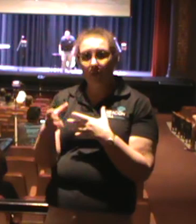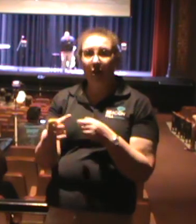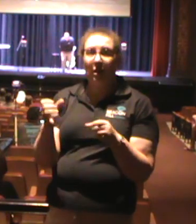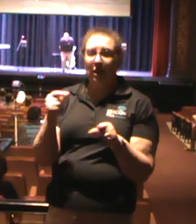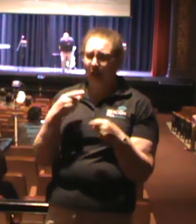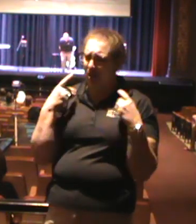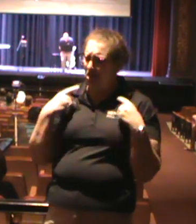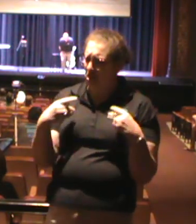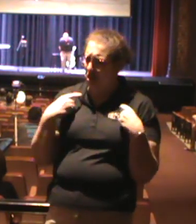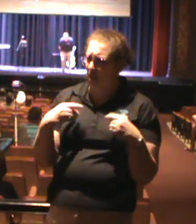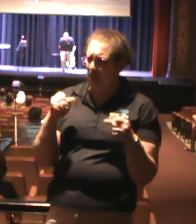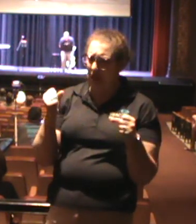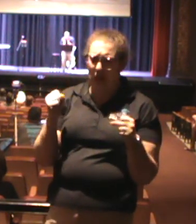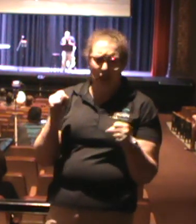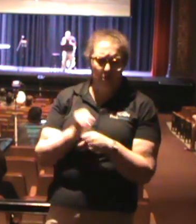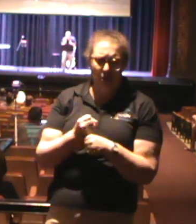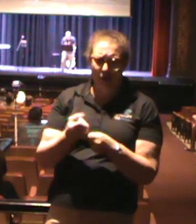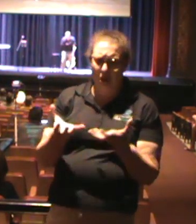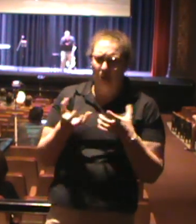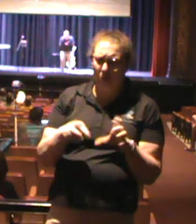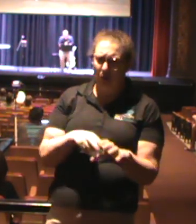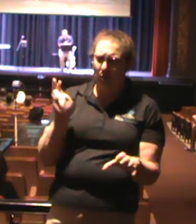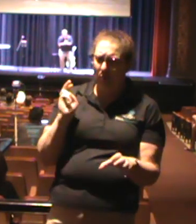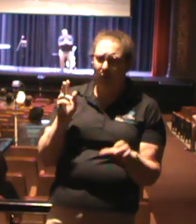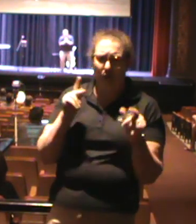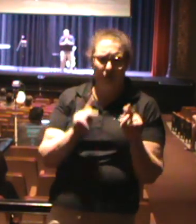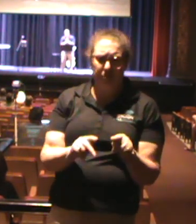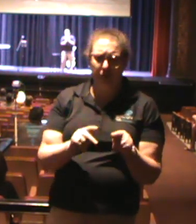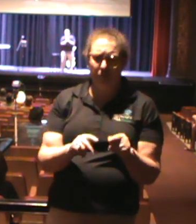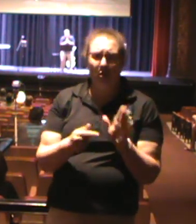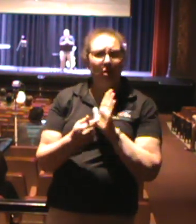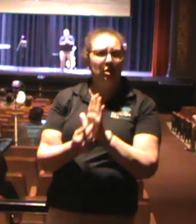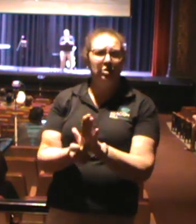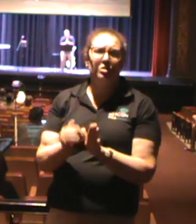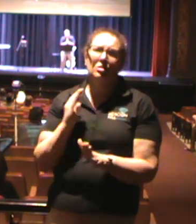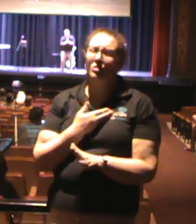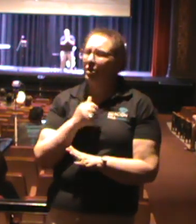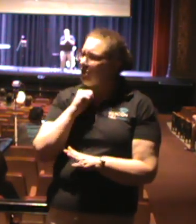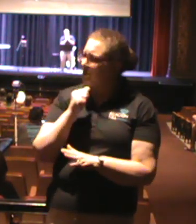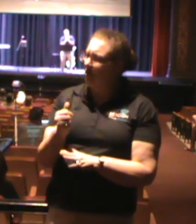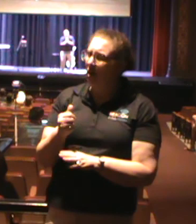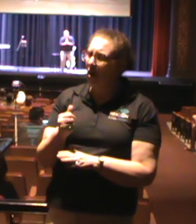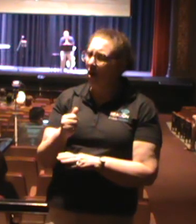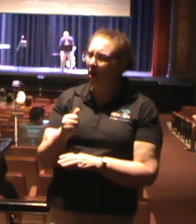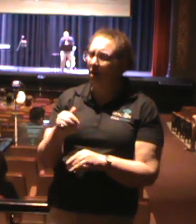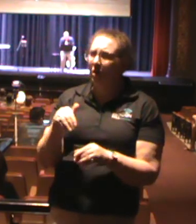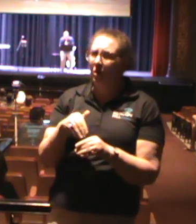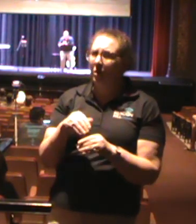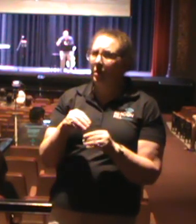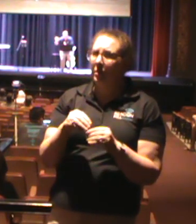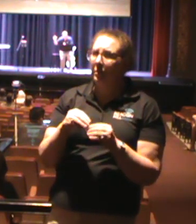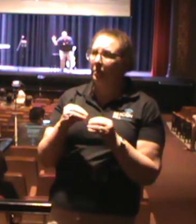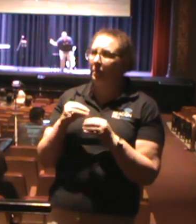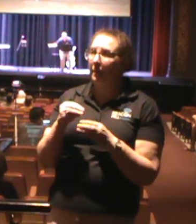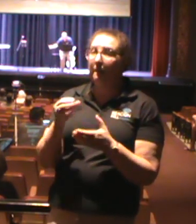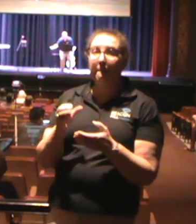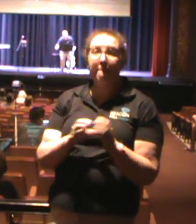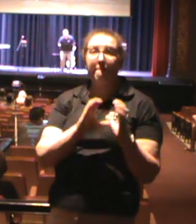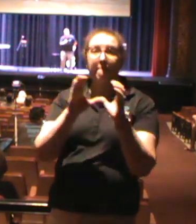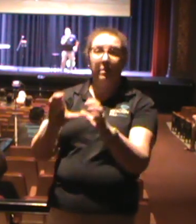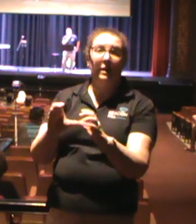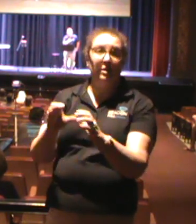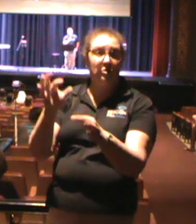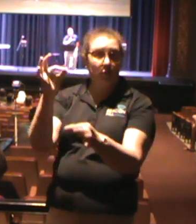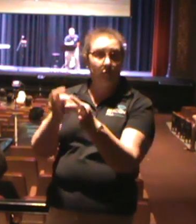give up on humanity. And it just shows us, don't put your faith in what you see, but what you know.